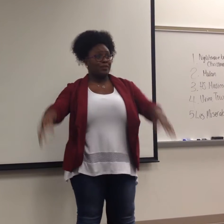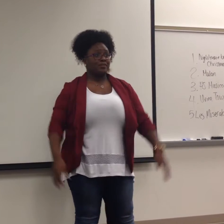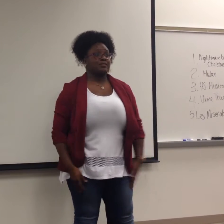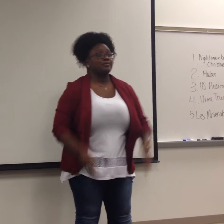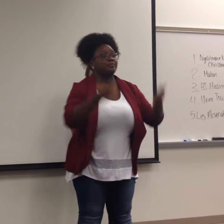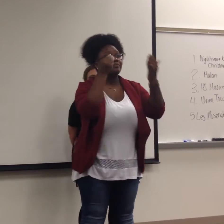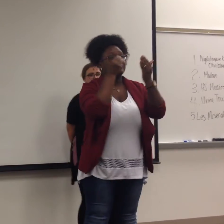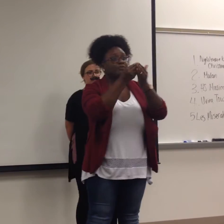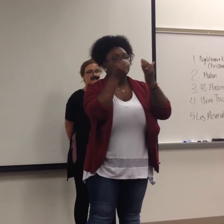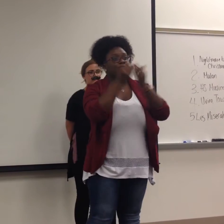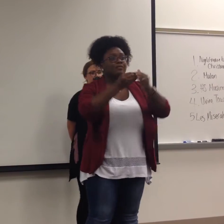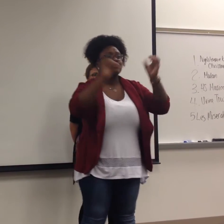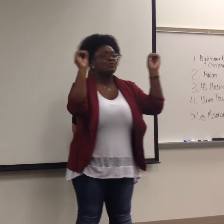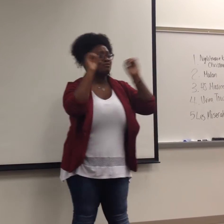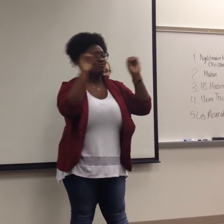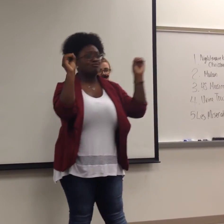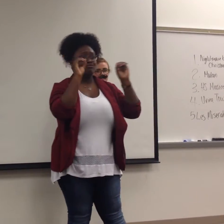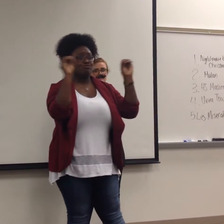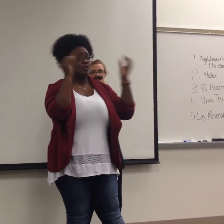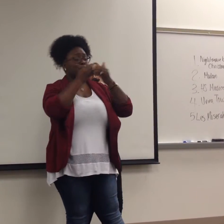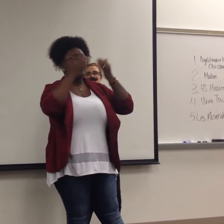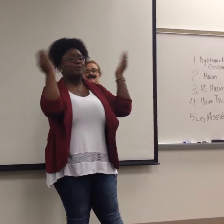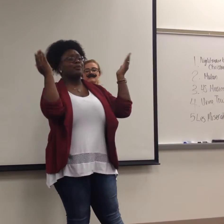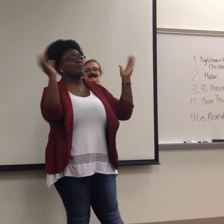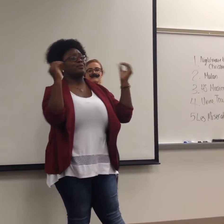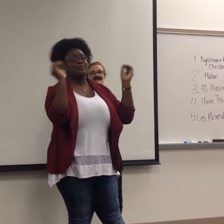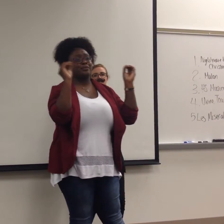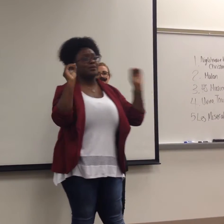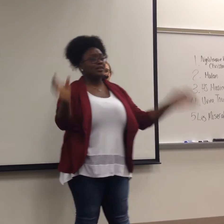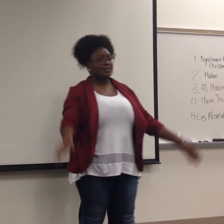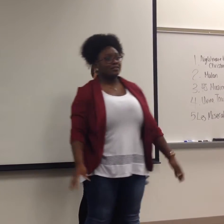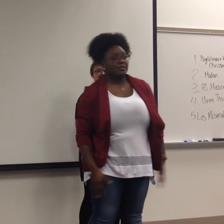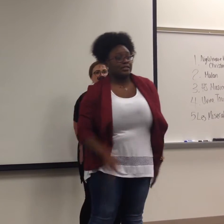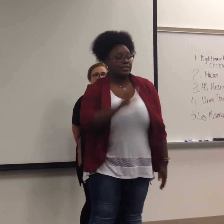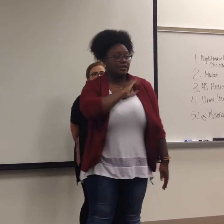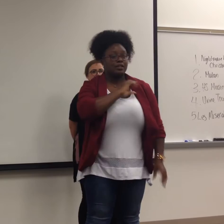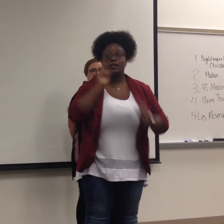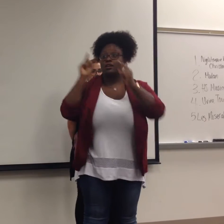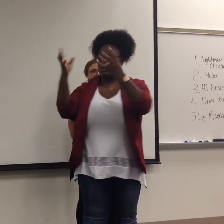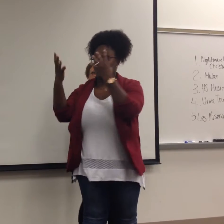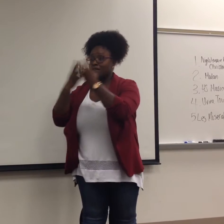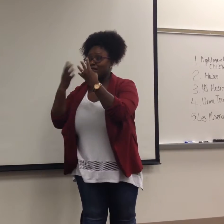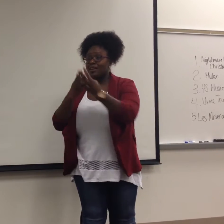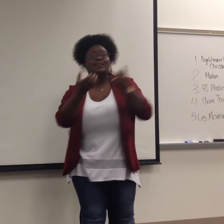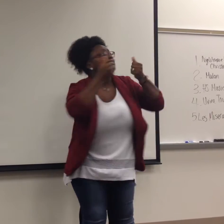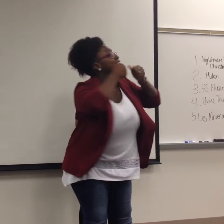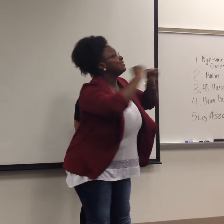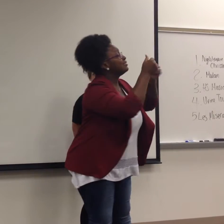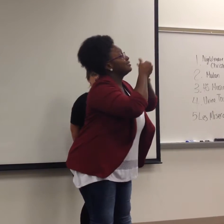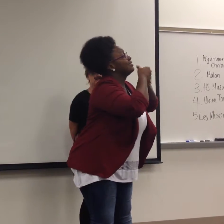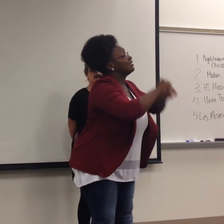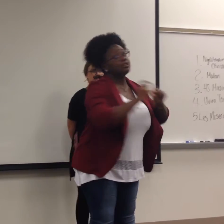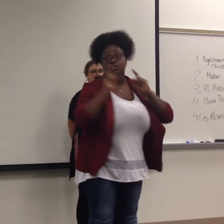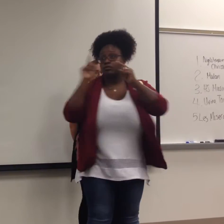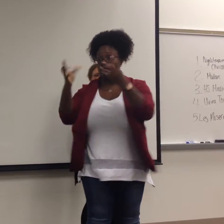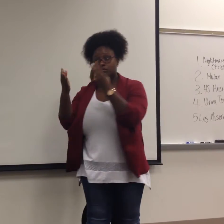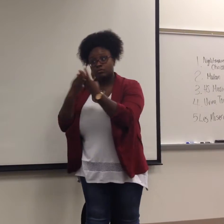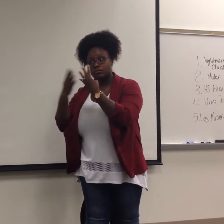Poor bunny simply hasn't got a bread He bets for mercy but gets jail instead